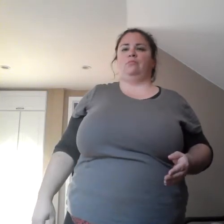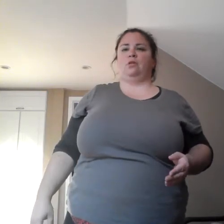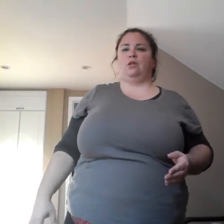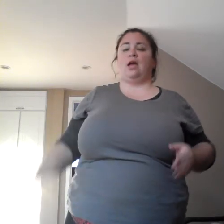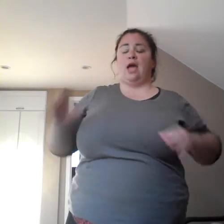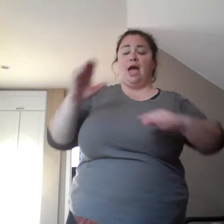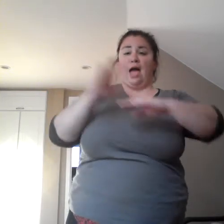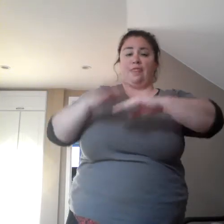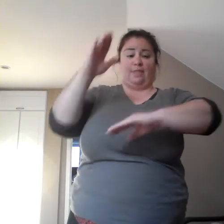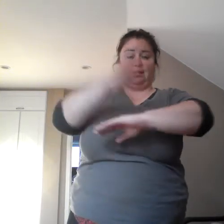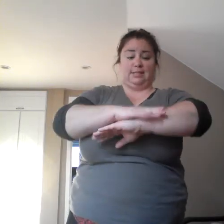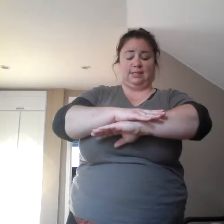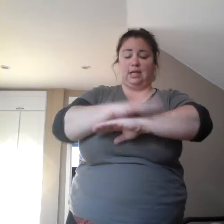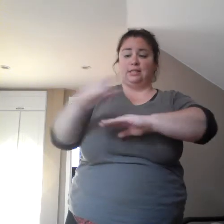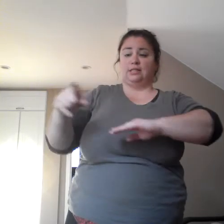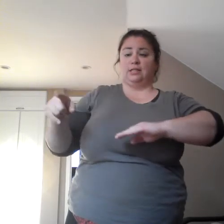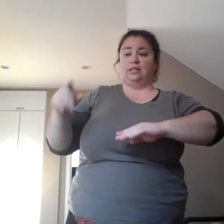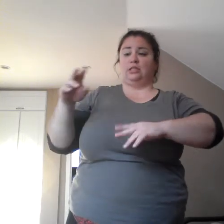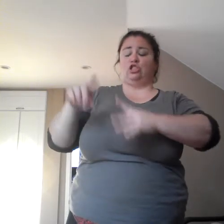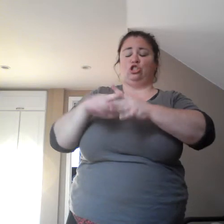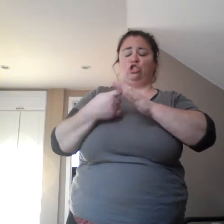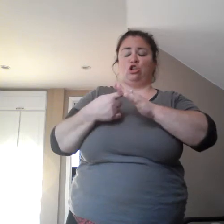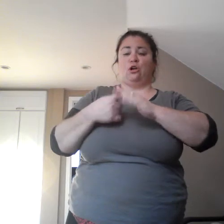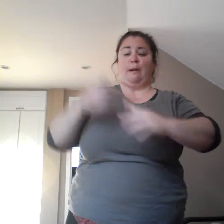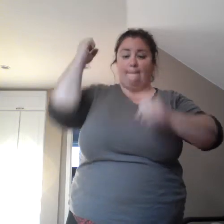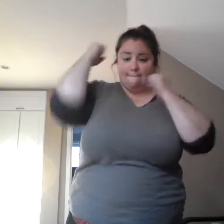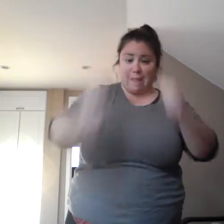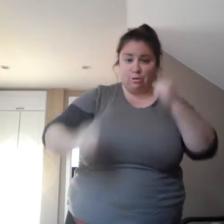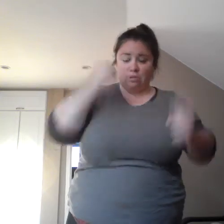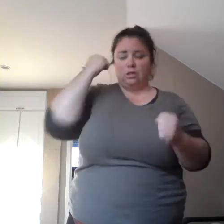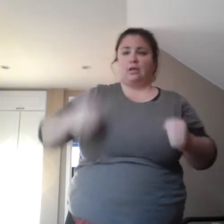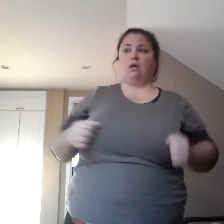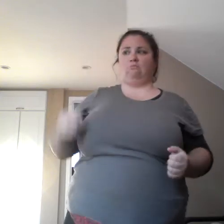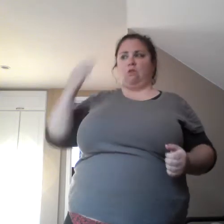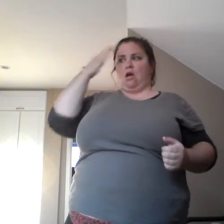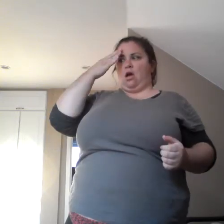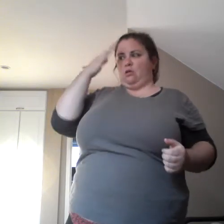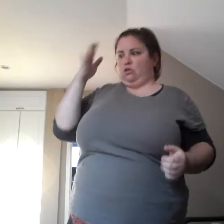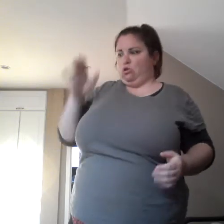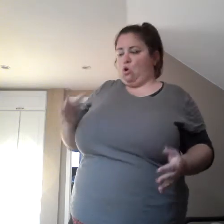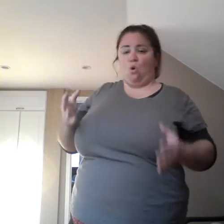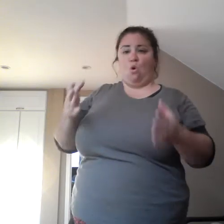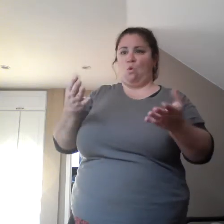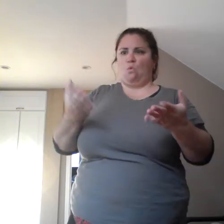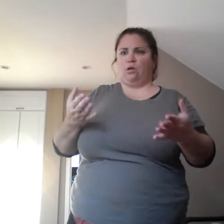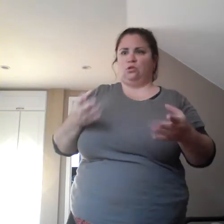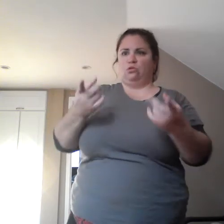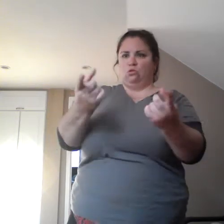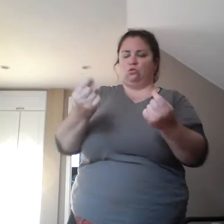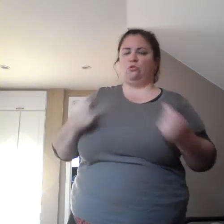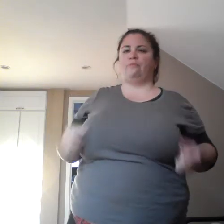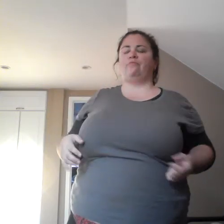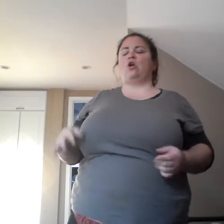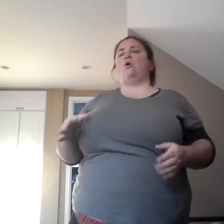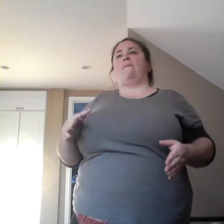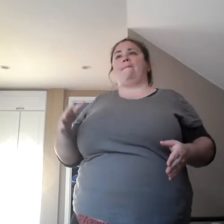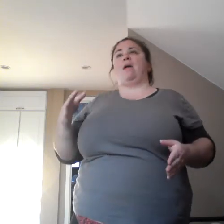didn't really know what to do. So, um, obviously I called the manager on call again. Um, and I called the police.